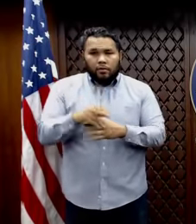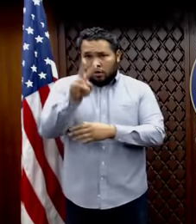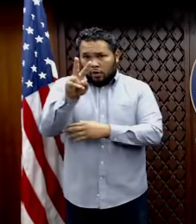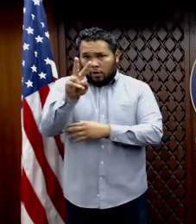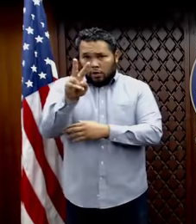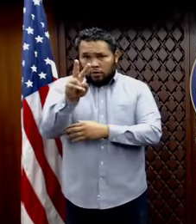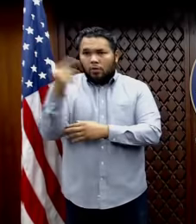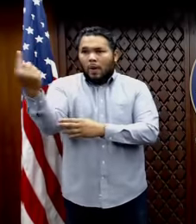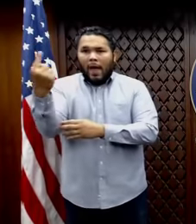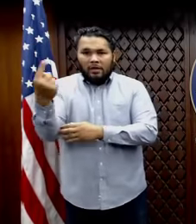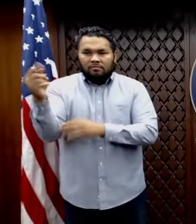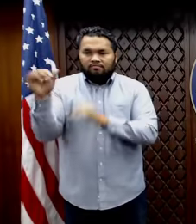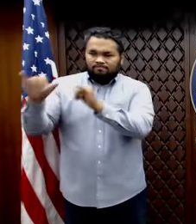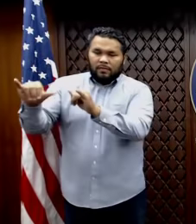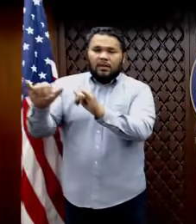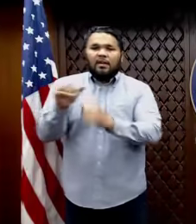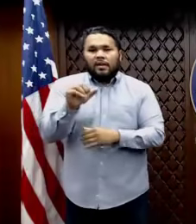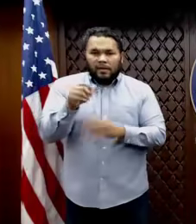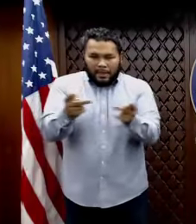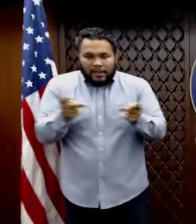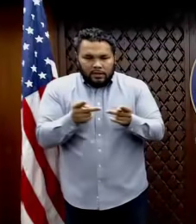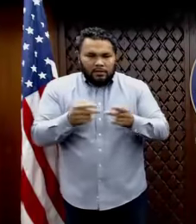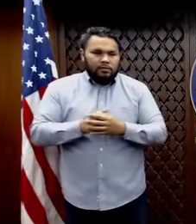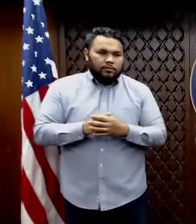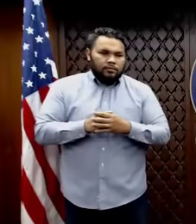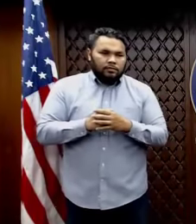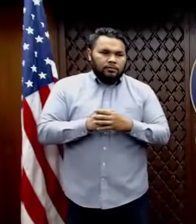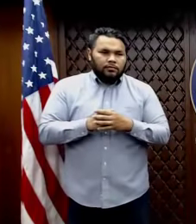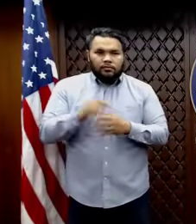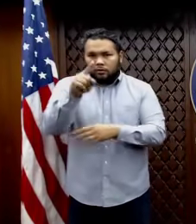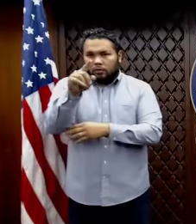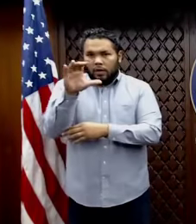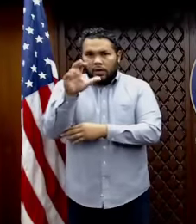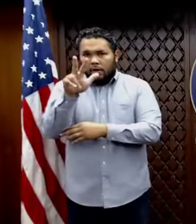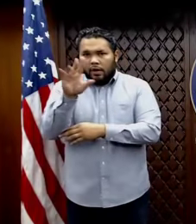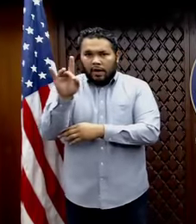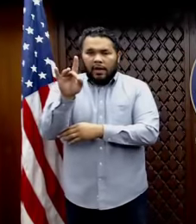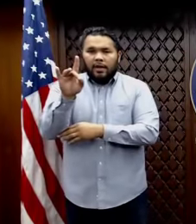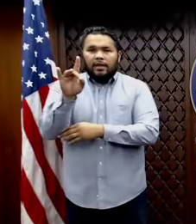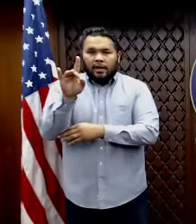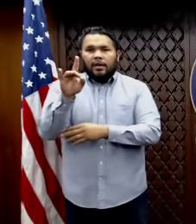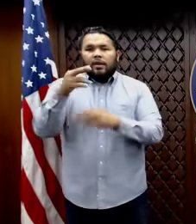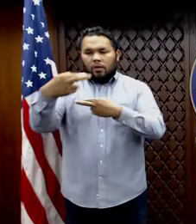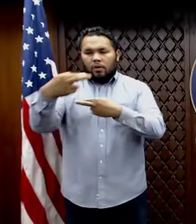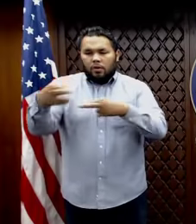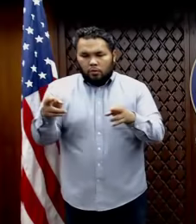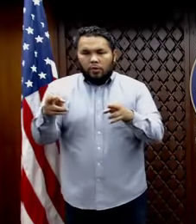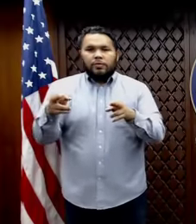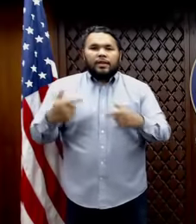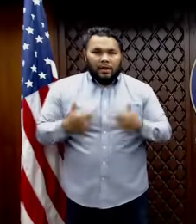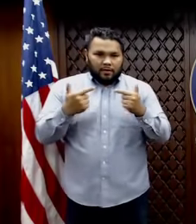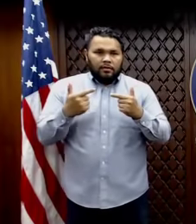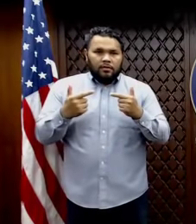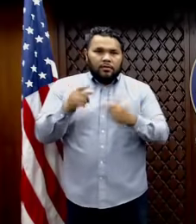221 passengers in quarantine sites, 138 rooms occupied, and there are 360 rooms